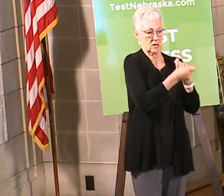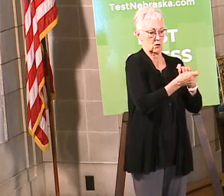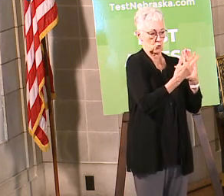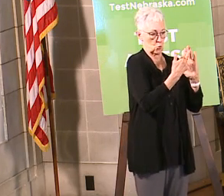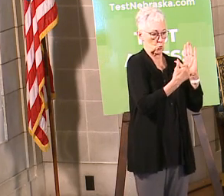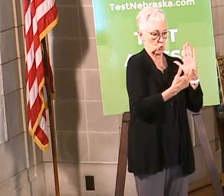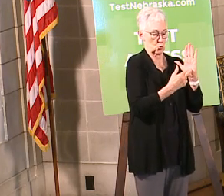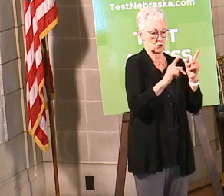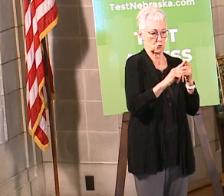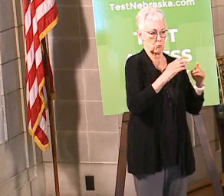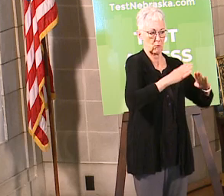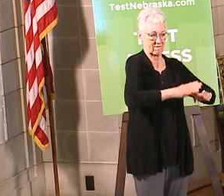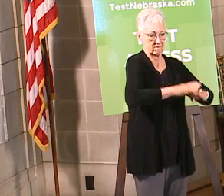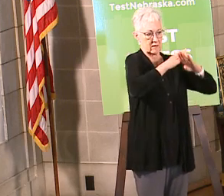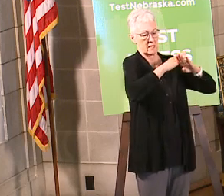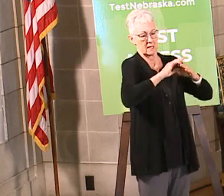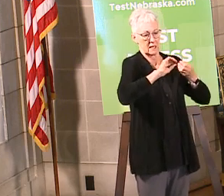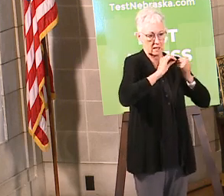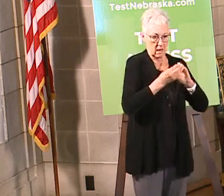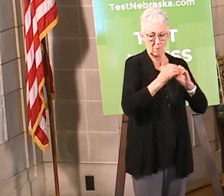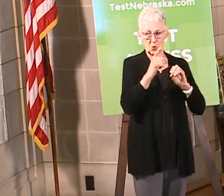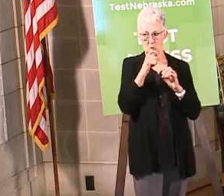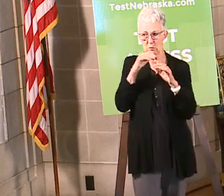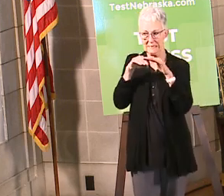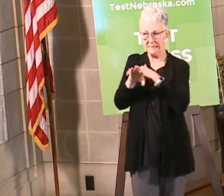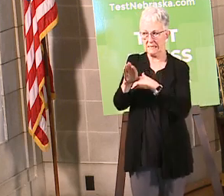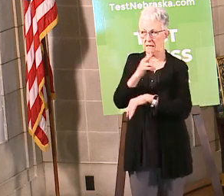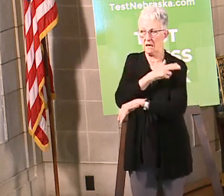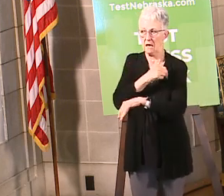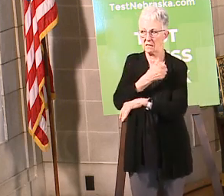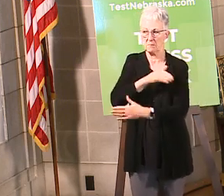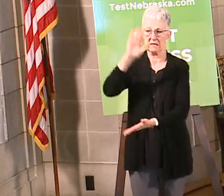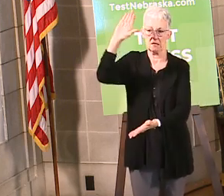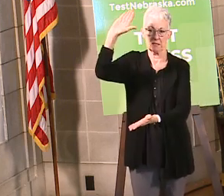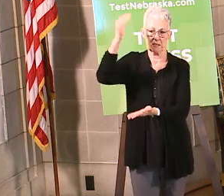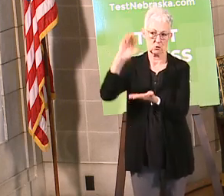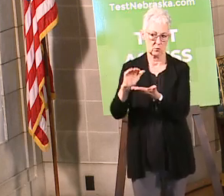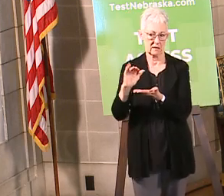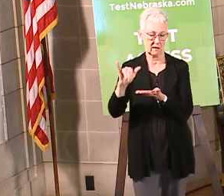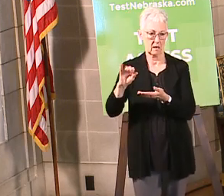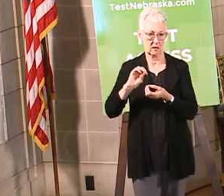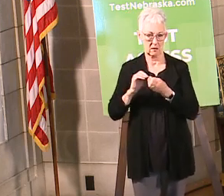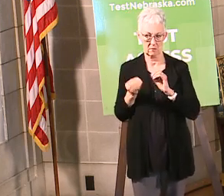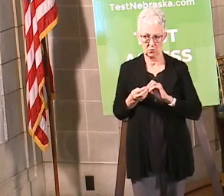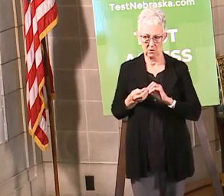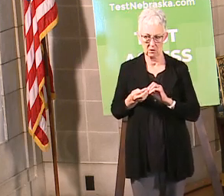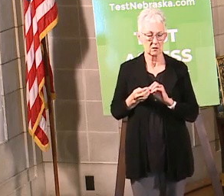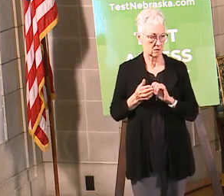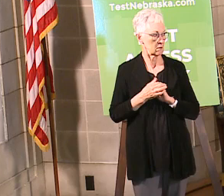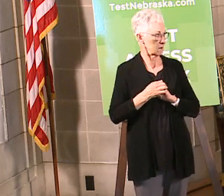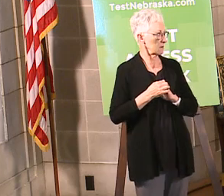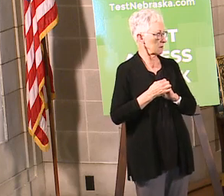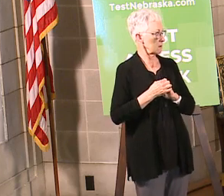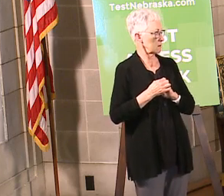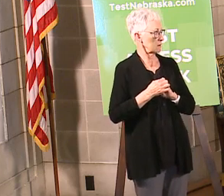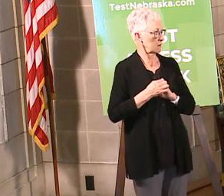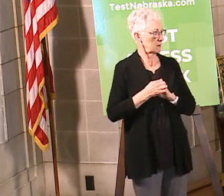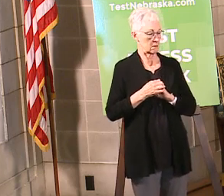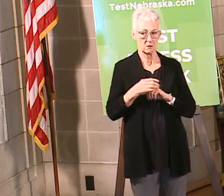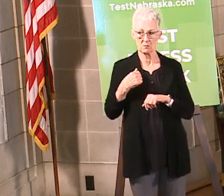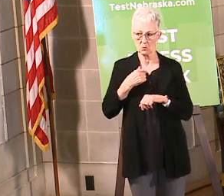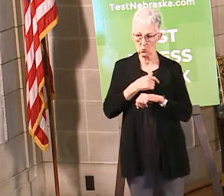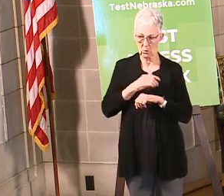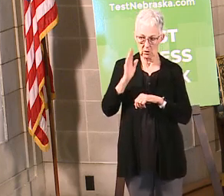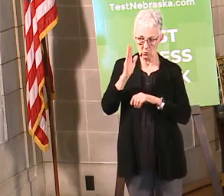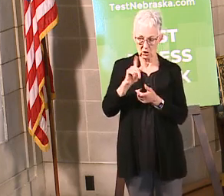uh so the question is is as we get close to that 30 percent rule and we think things are getting better is that what you're asking lee are we going to extend that to 20